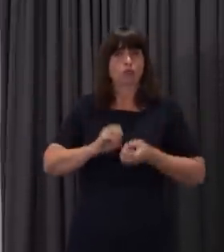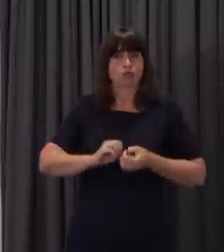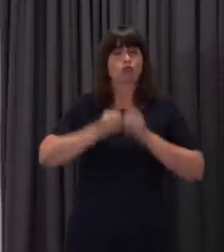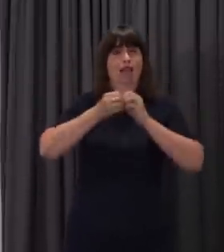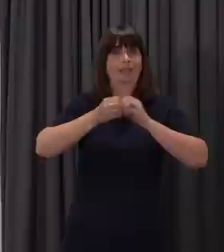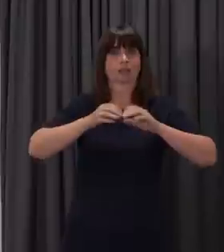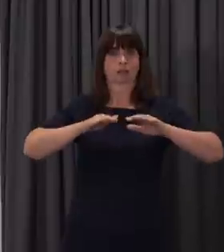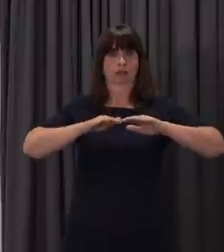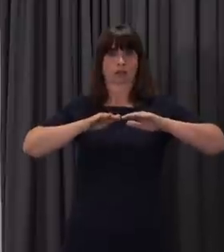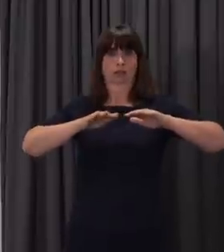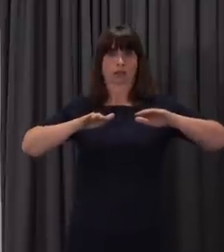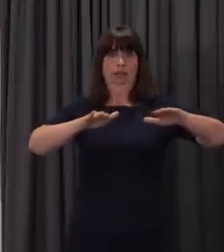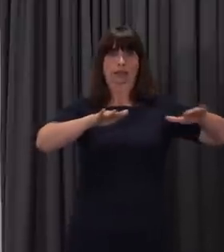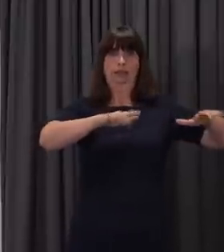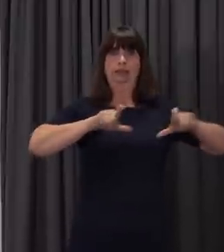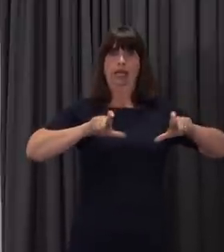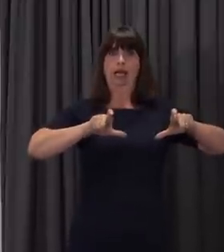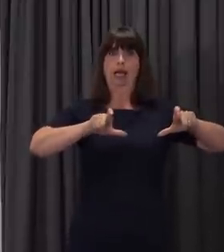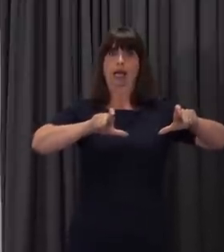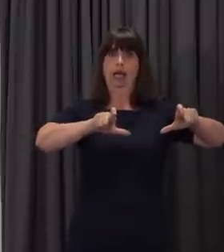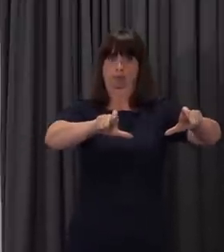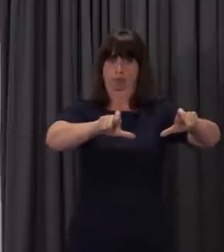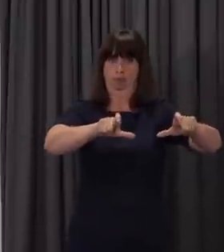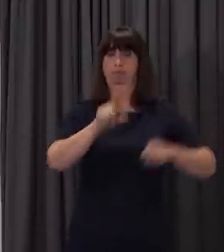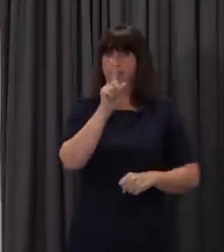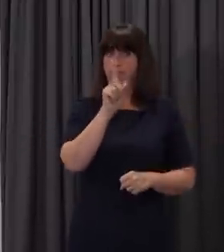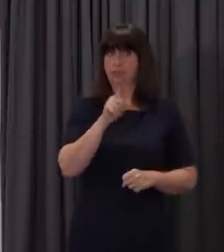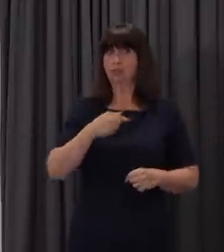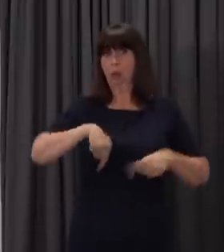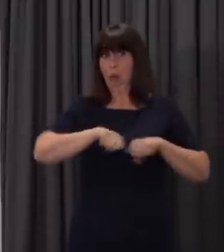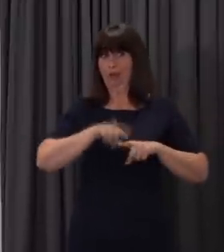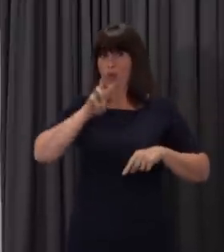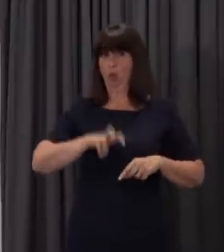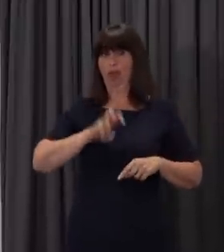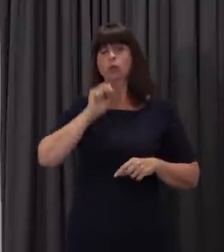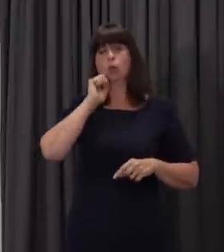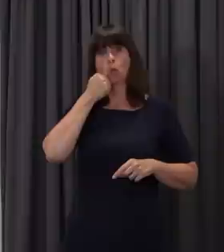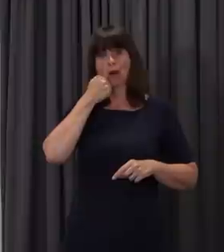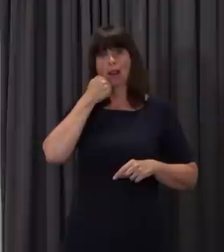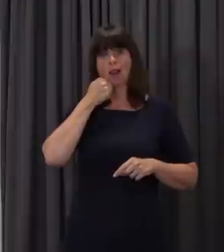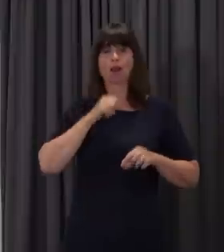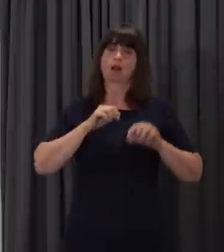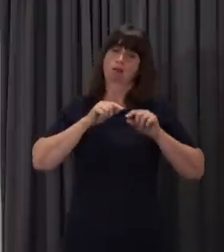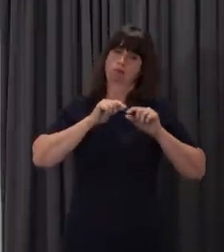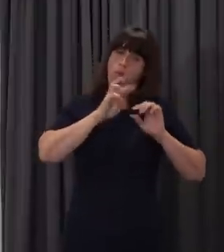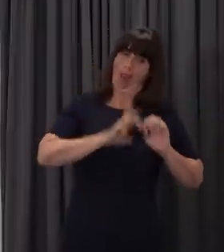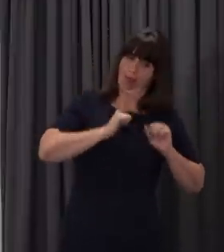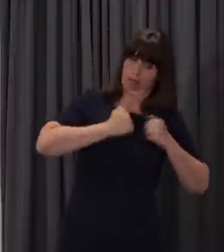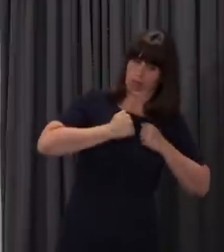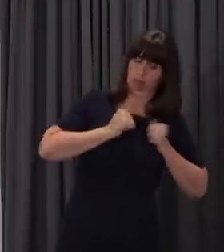of what is a very challenging time for higher education. But we'd given a commitment that we would do that on a nation-by-nation basis.